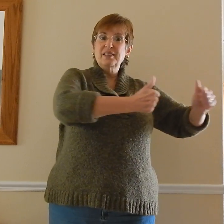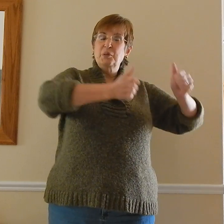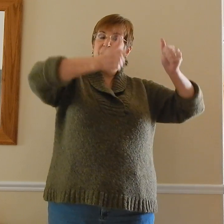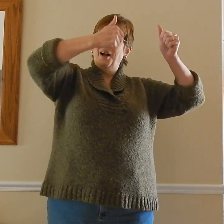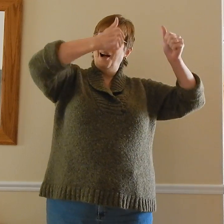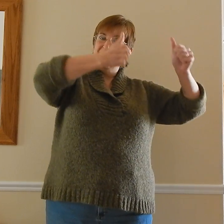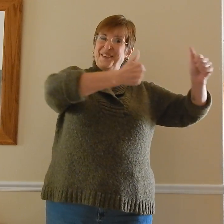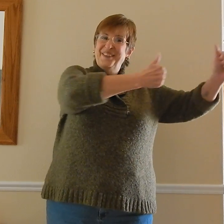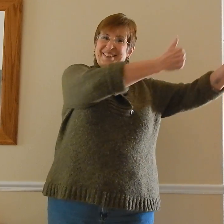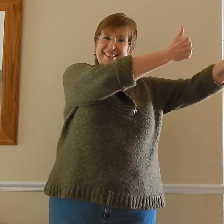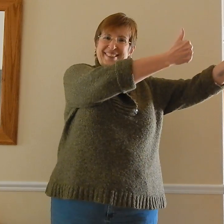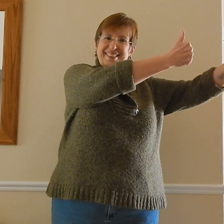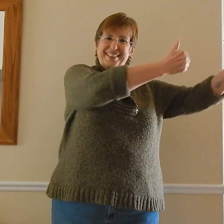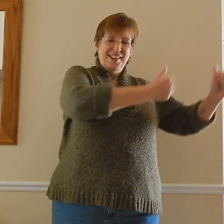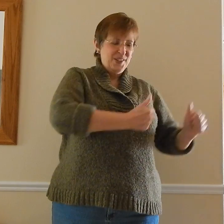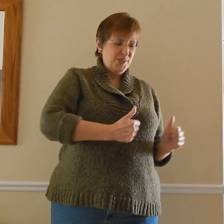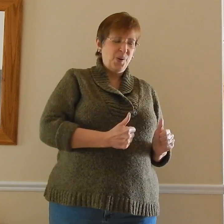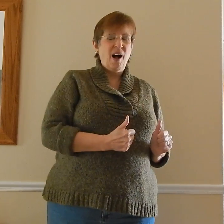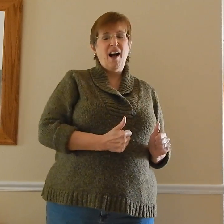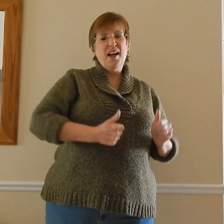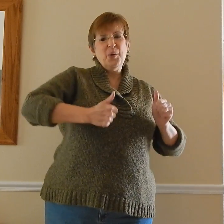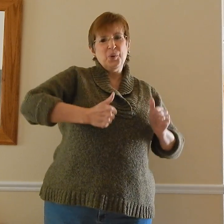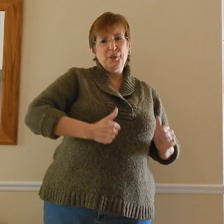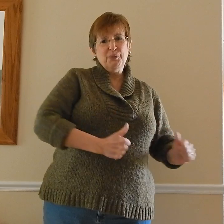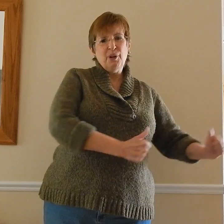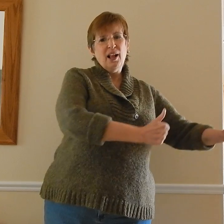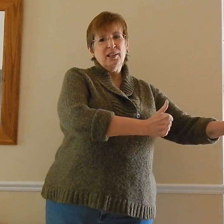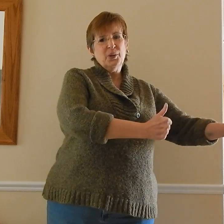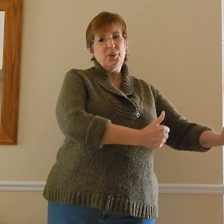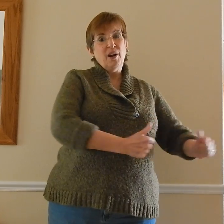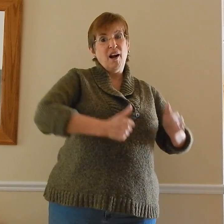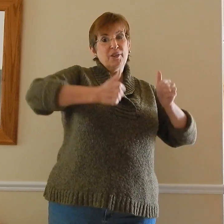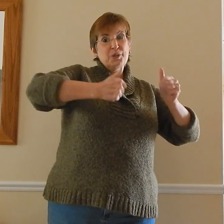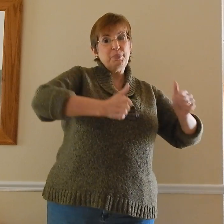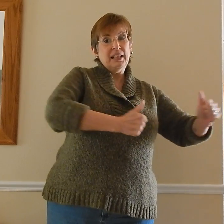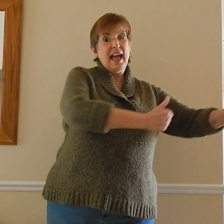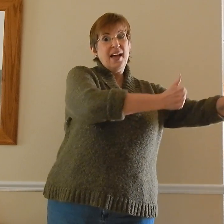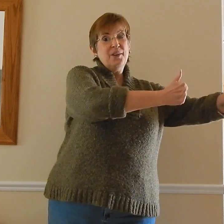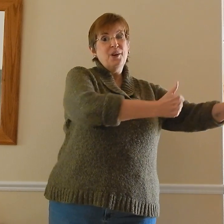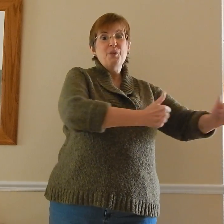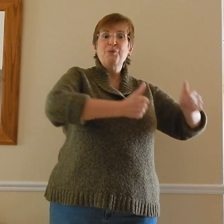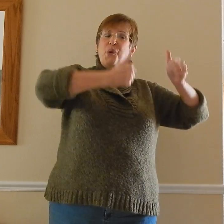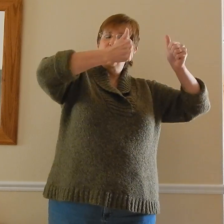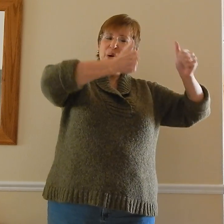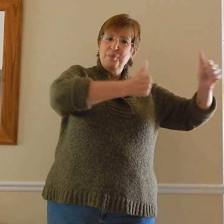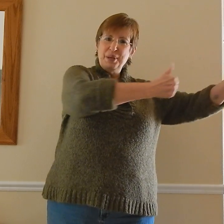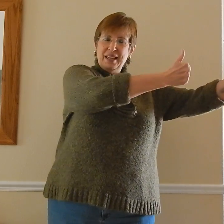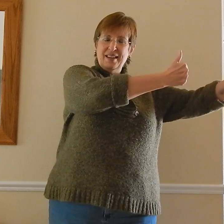little bit higher. So I will follow God's plan for me.